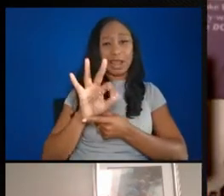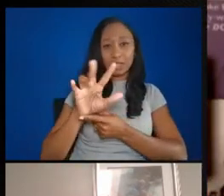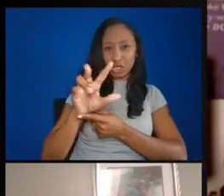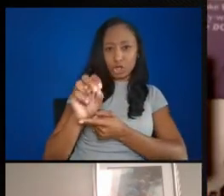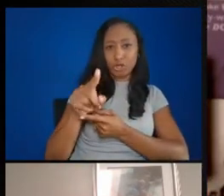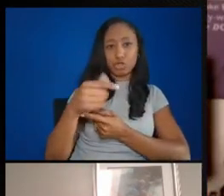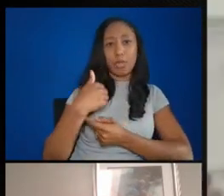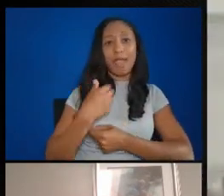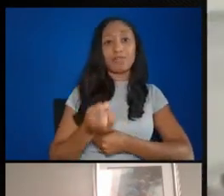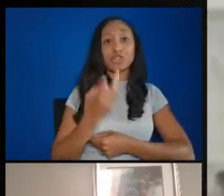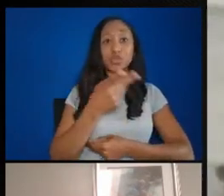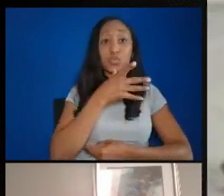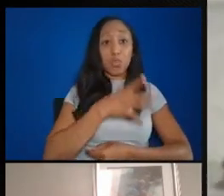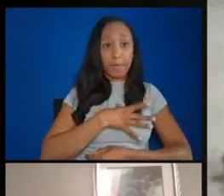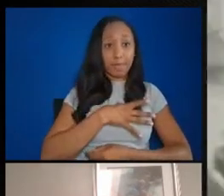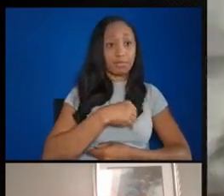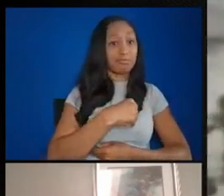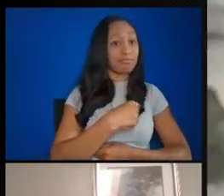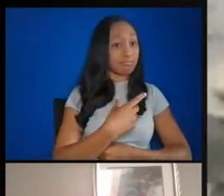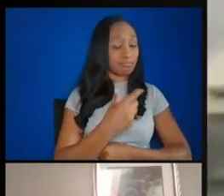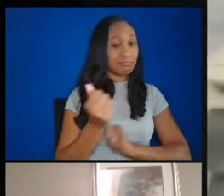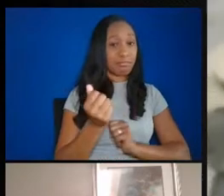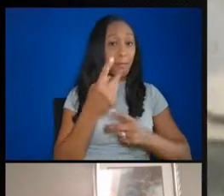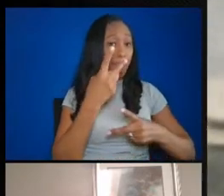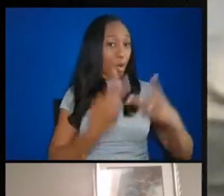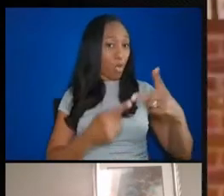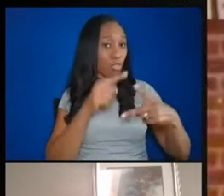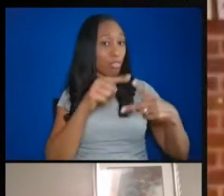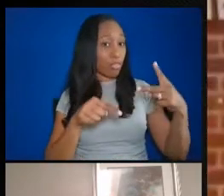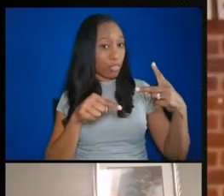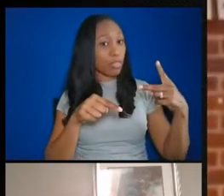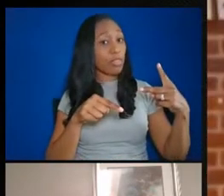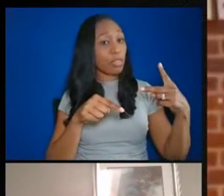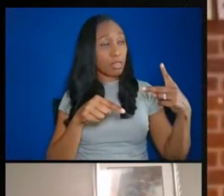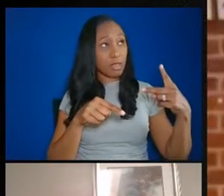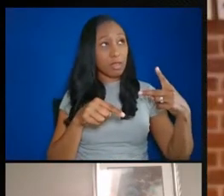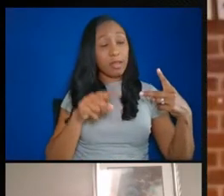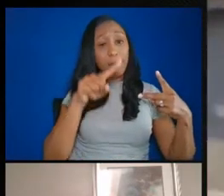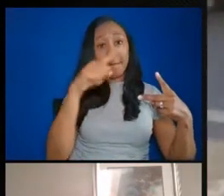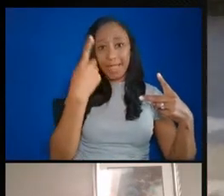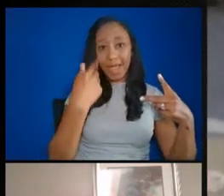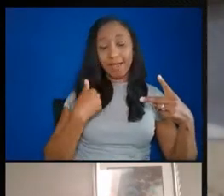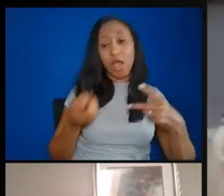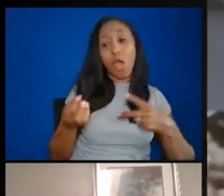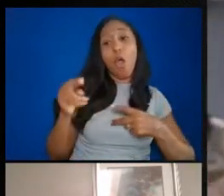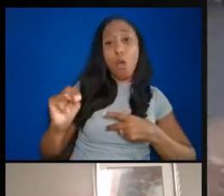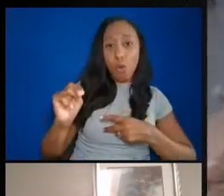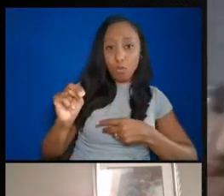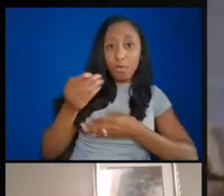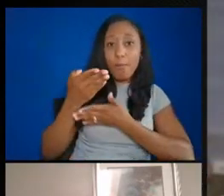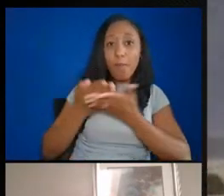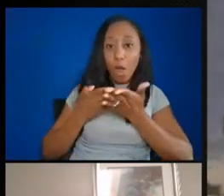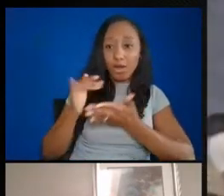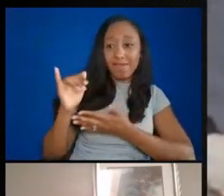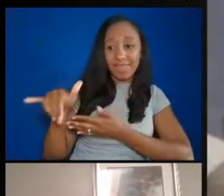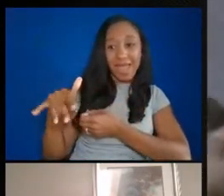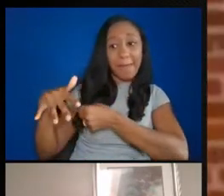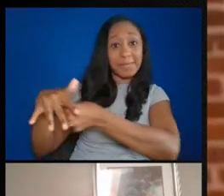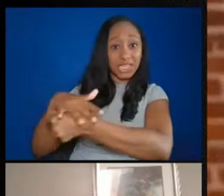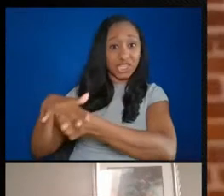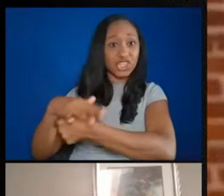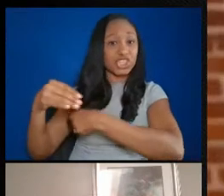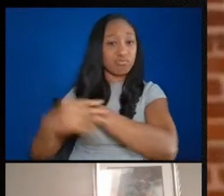that owned acreage on the Chesapeake Bay. It was a source of confidence and empowerment.